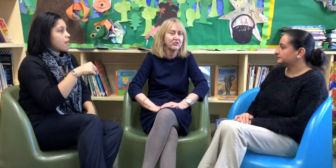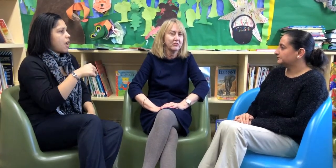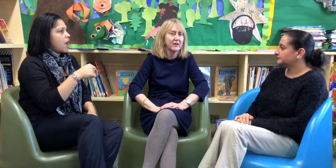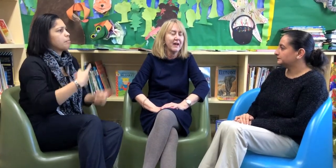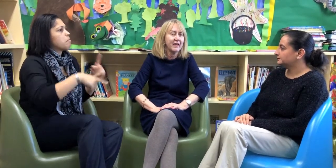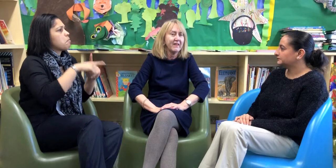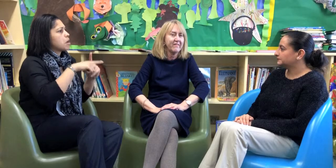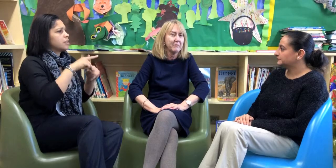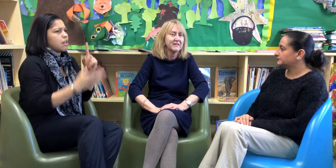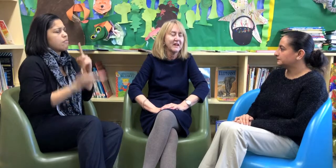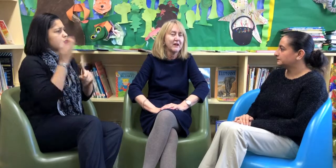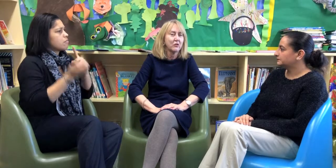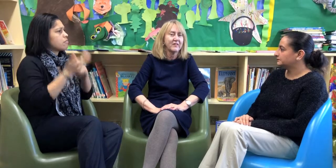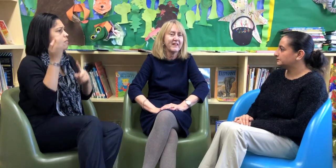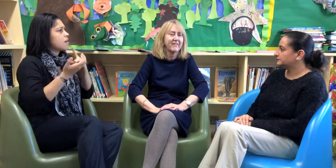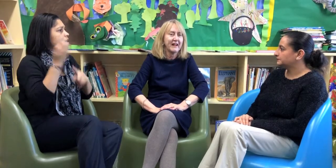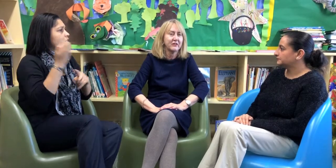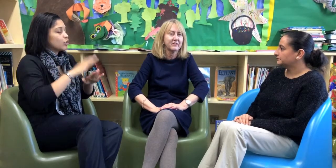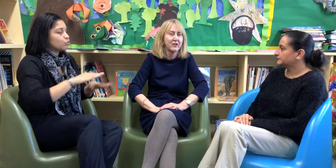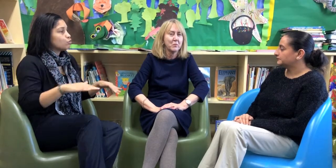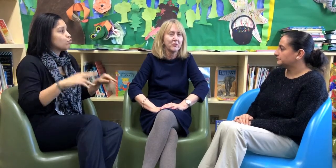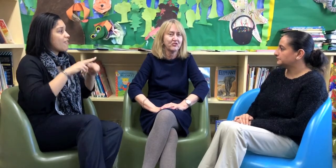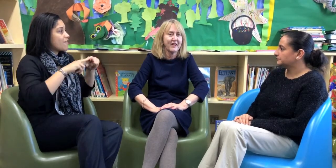children and their families called the Deaf Adult at Home project.